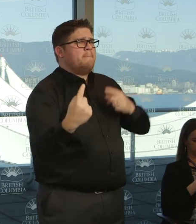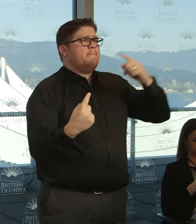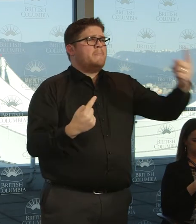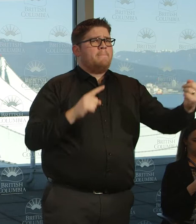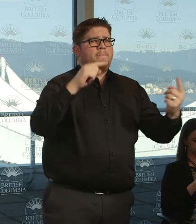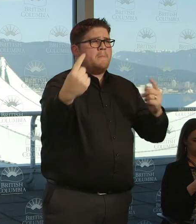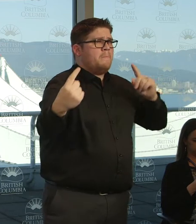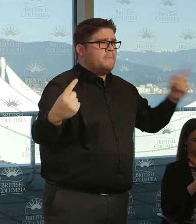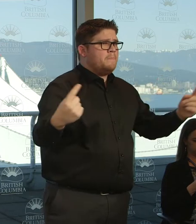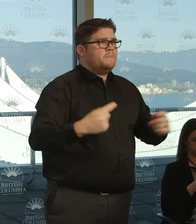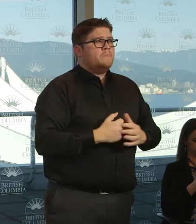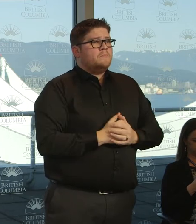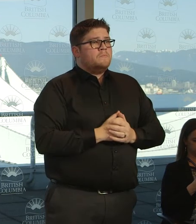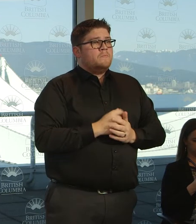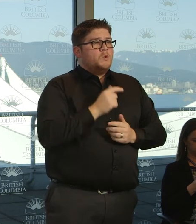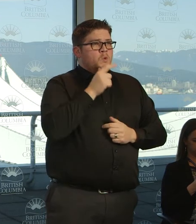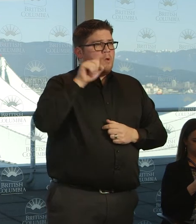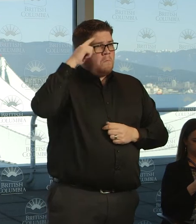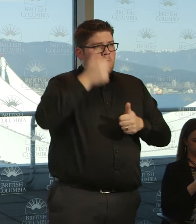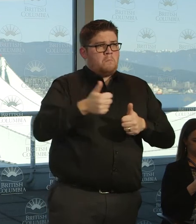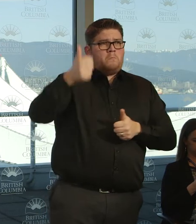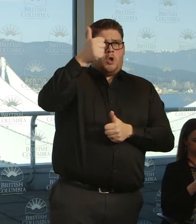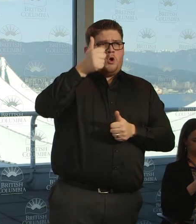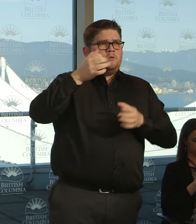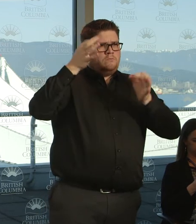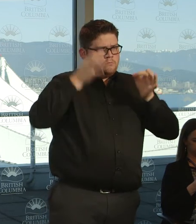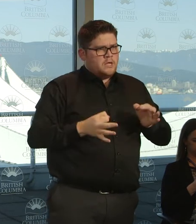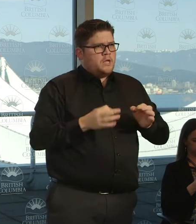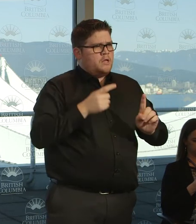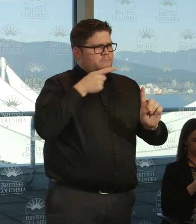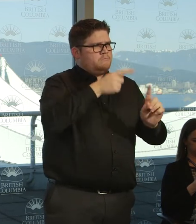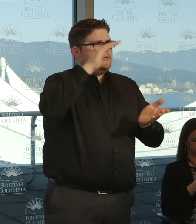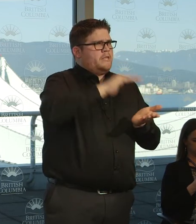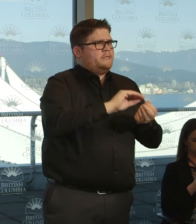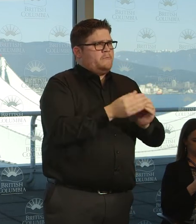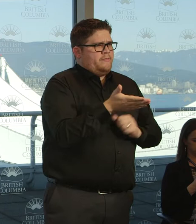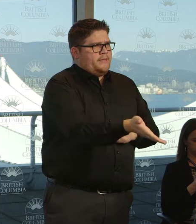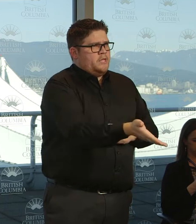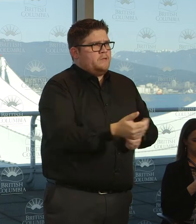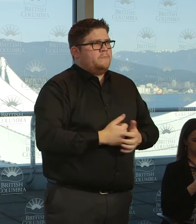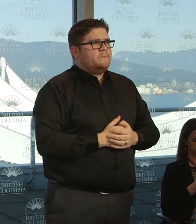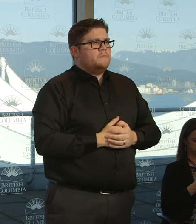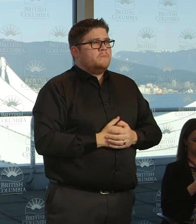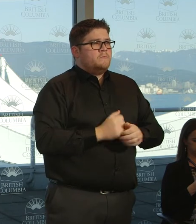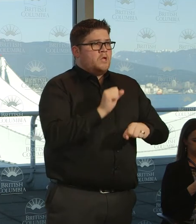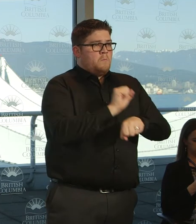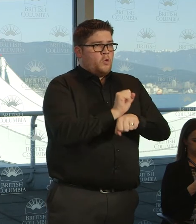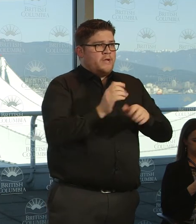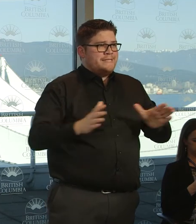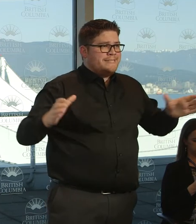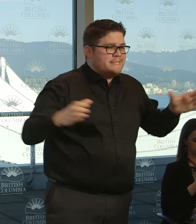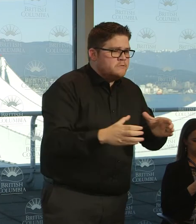numbers on a site if possible, making sure that employees are not congregating in areas where they're spending a lot of time together, for